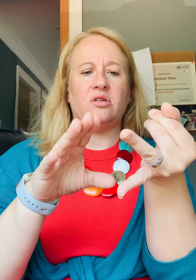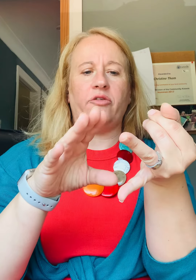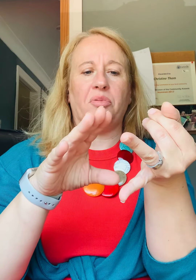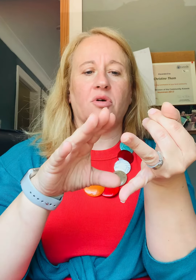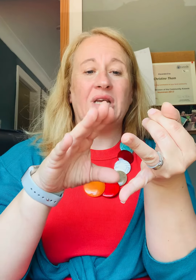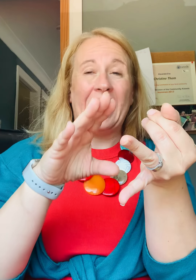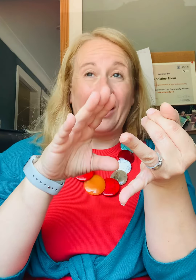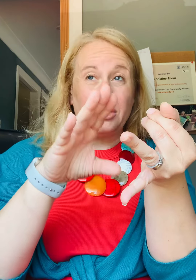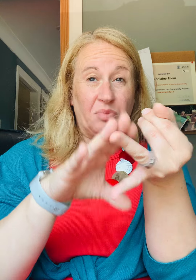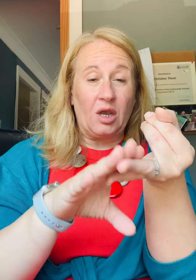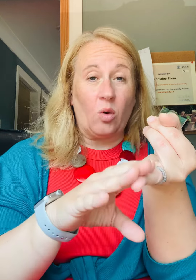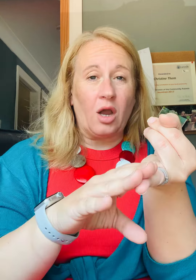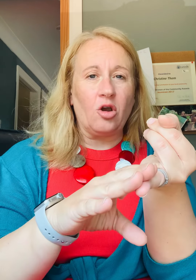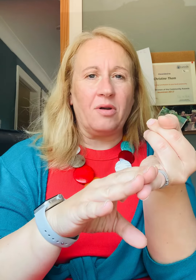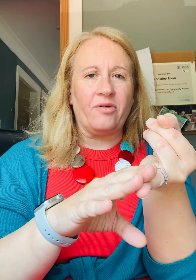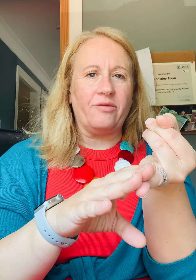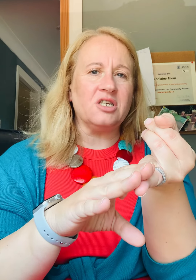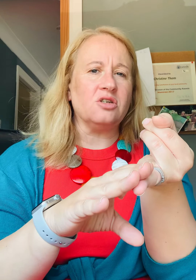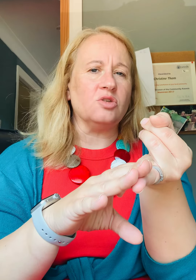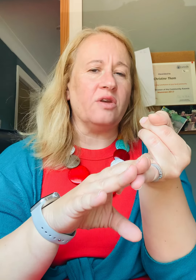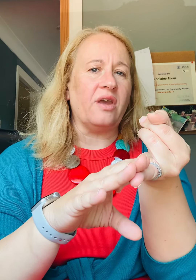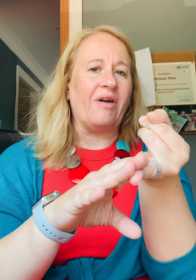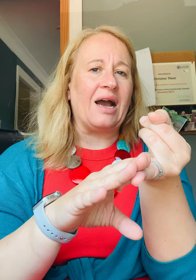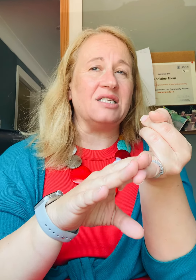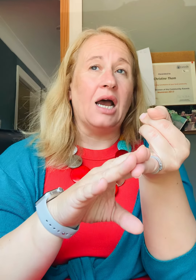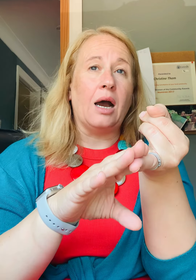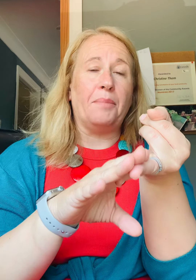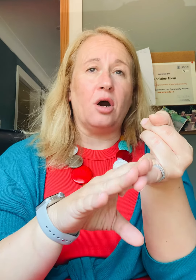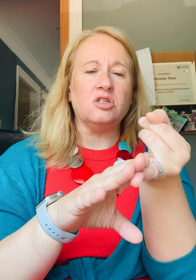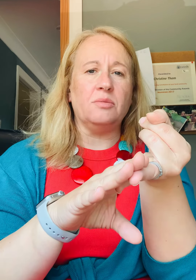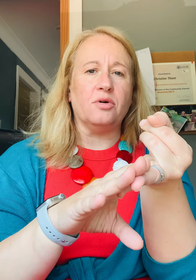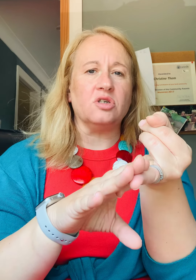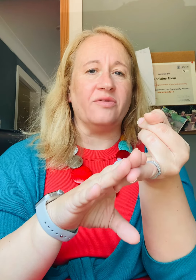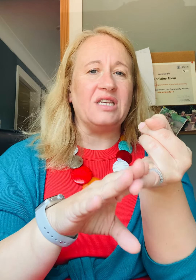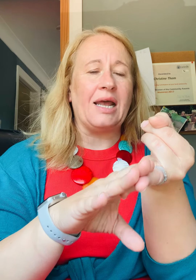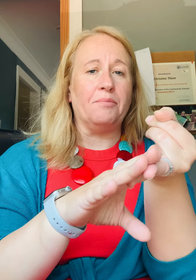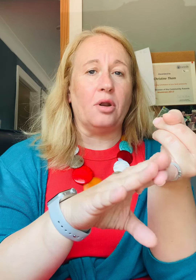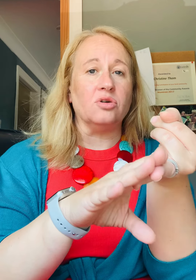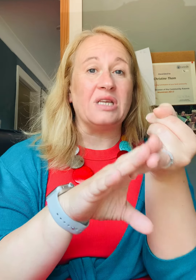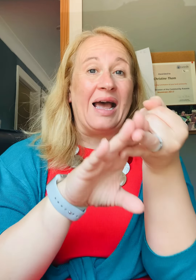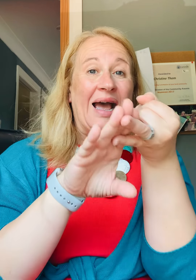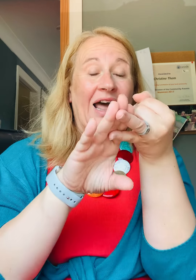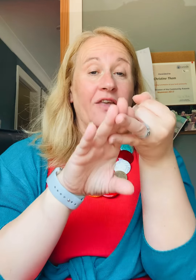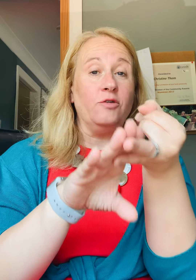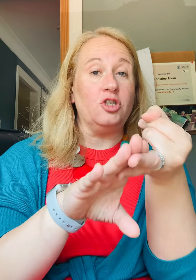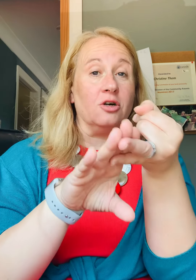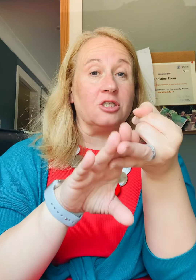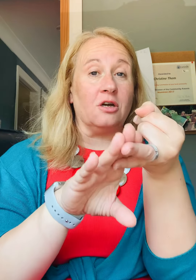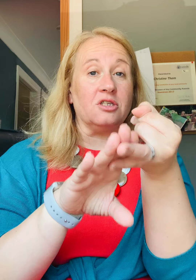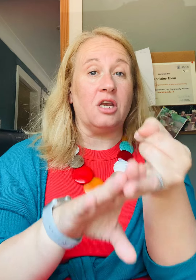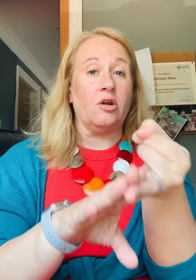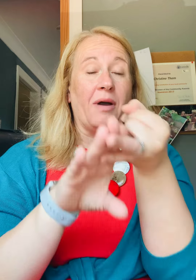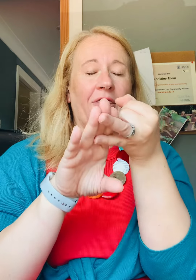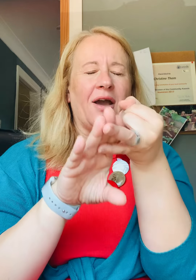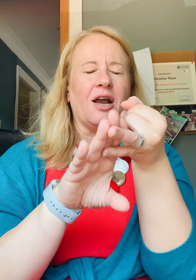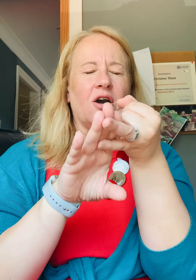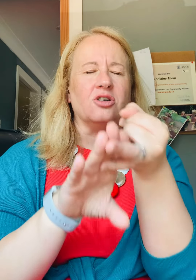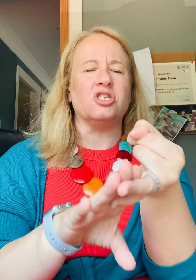they've booked. And there's been quite a couple of our restaurants where they've had a party booked of 10 plus and they've just not turned up. And that costs